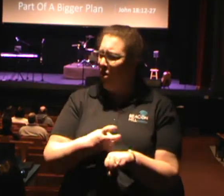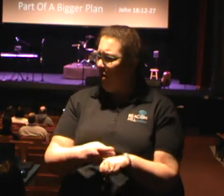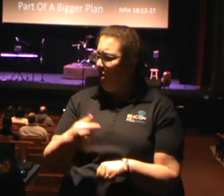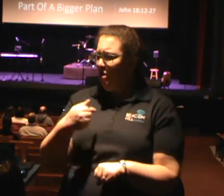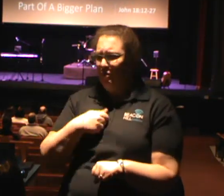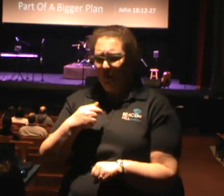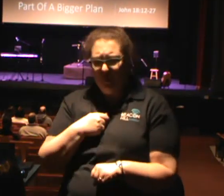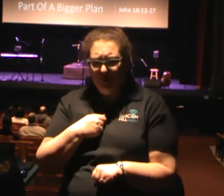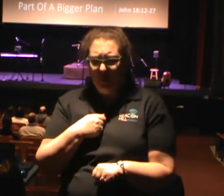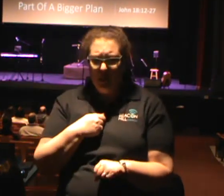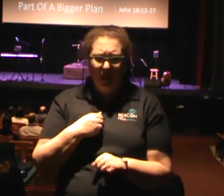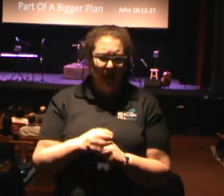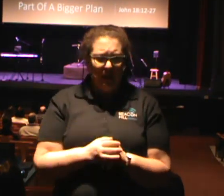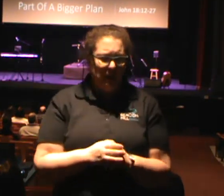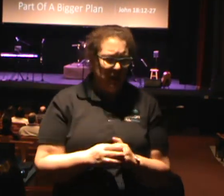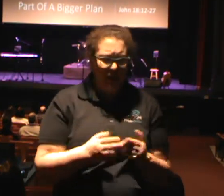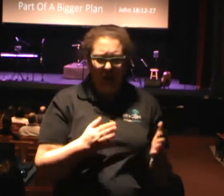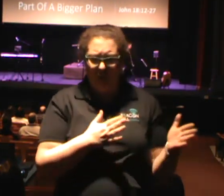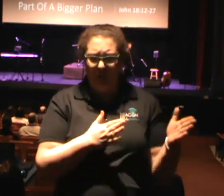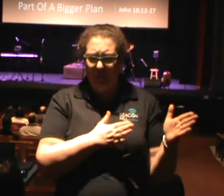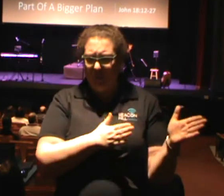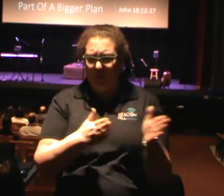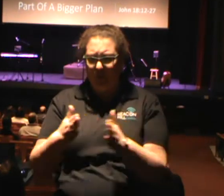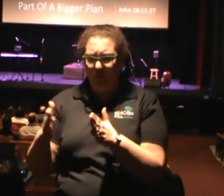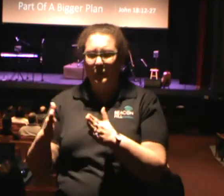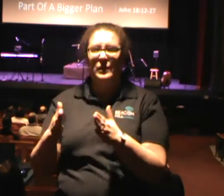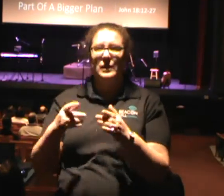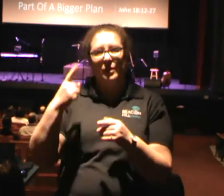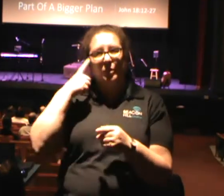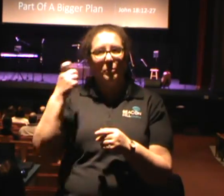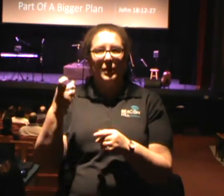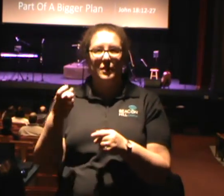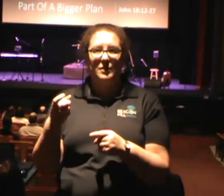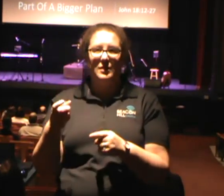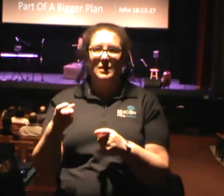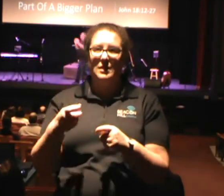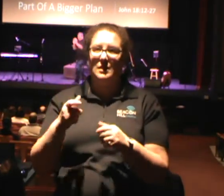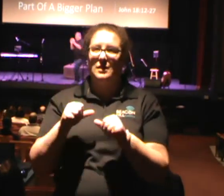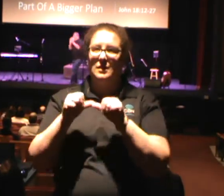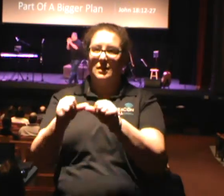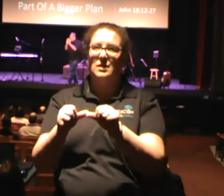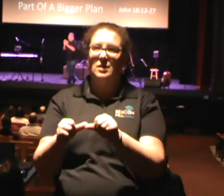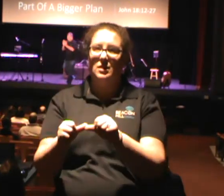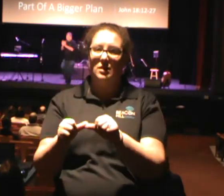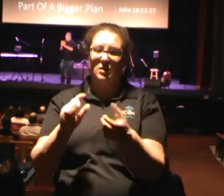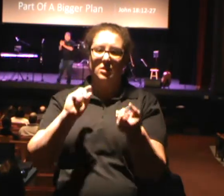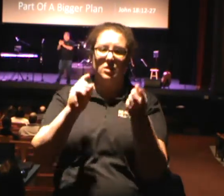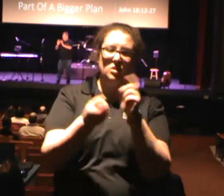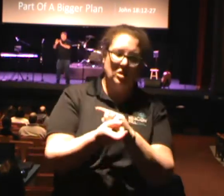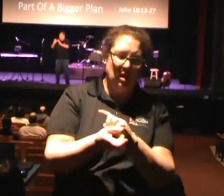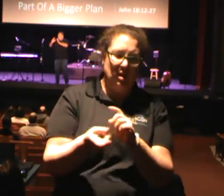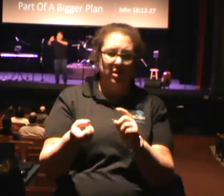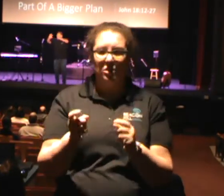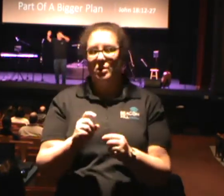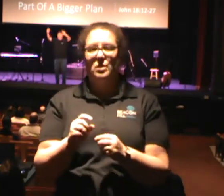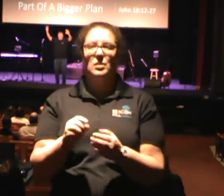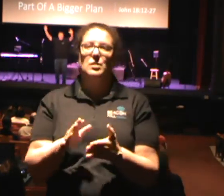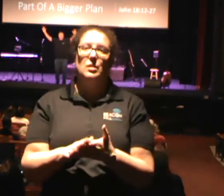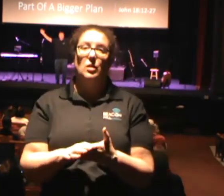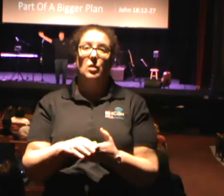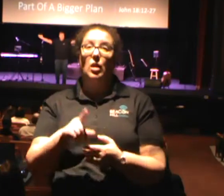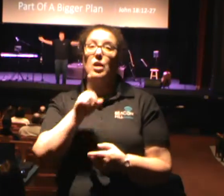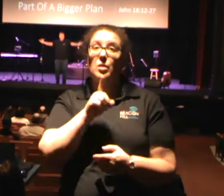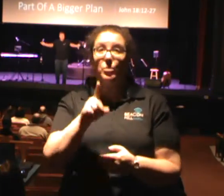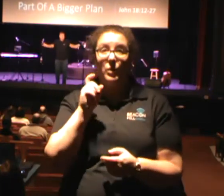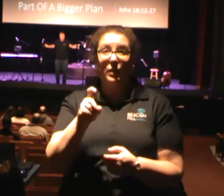it keeps switching scenes back and forth. I don't even know what's going on half the time. So I have to really pay attention because it's